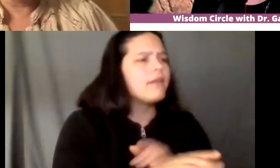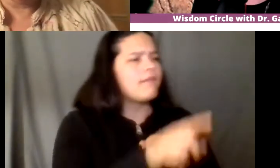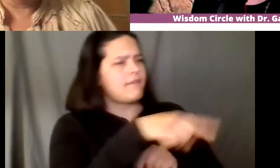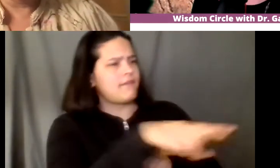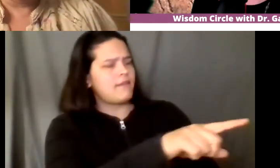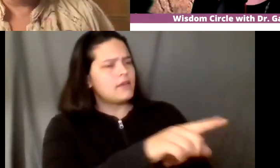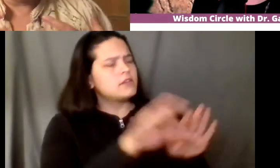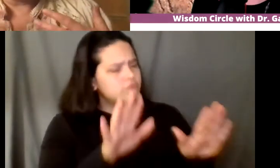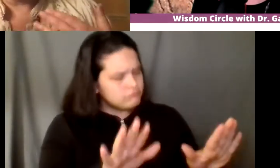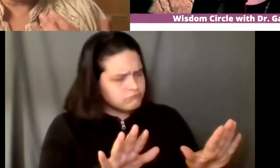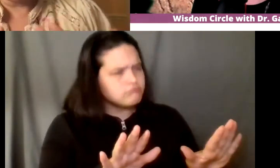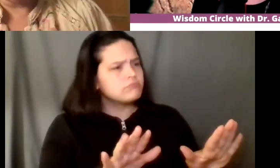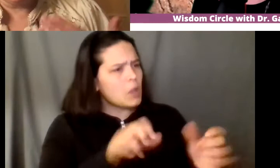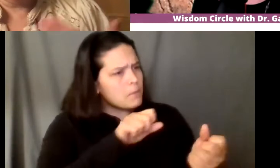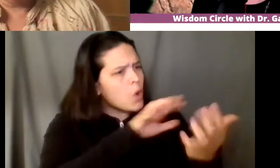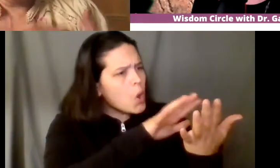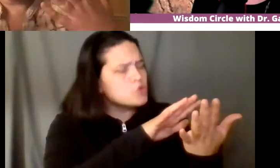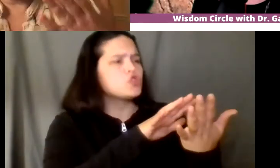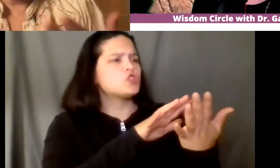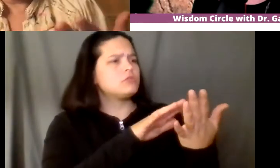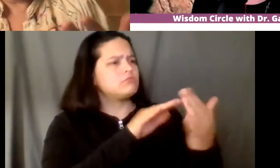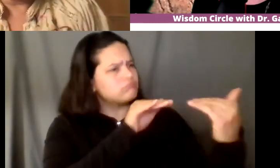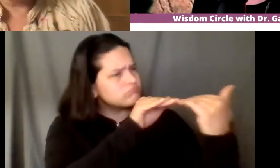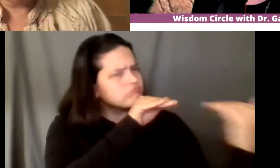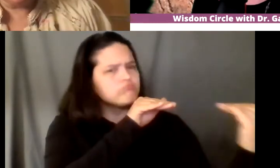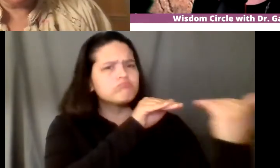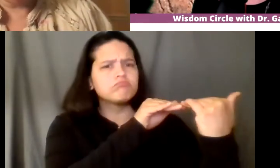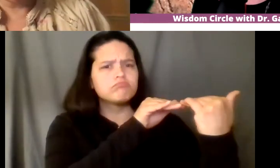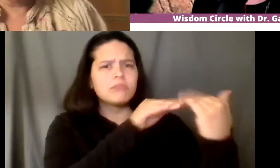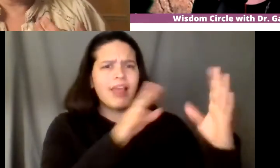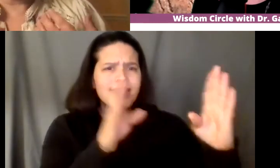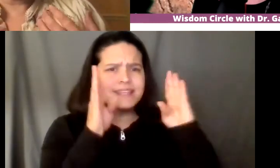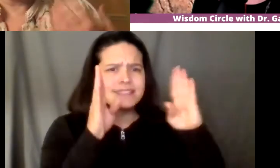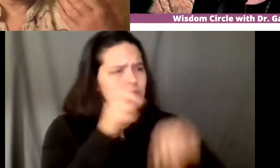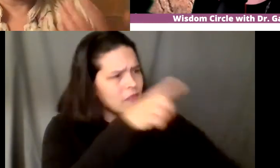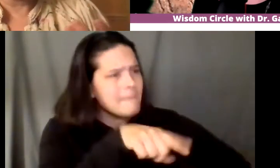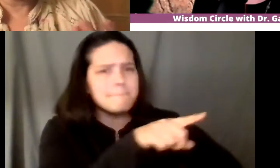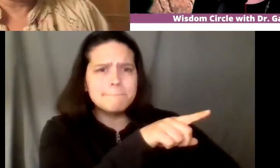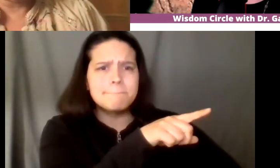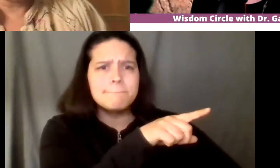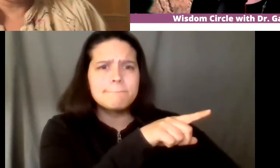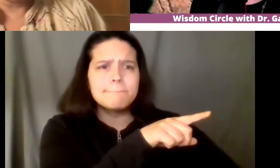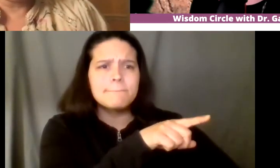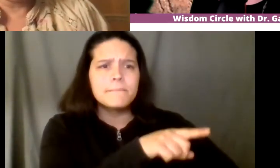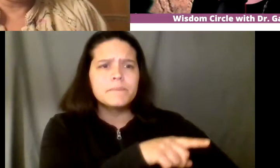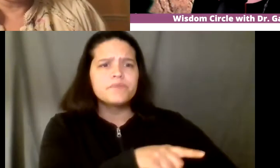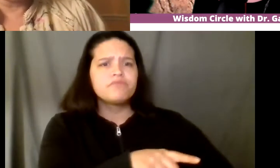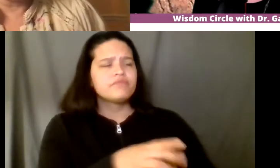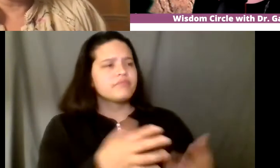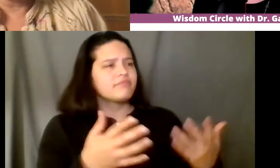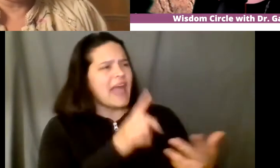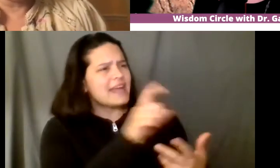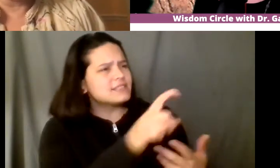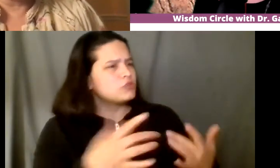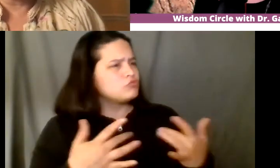humility um and understanding and just listen um you know what is it that that we need to do